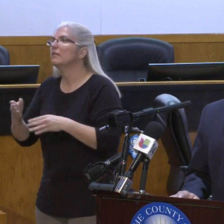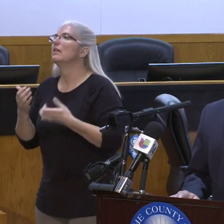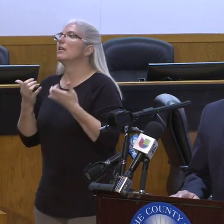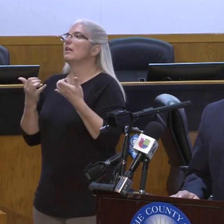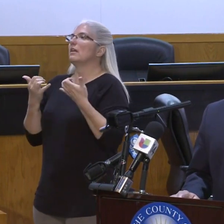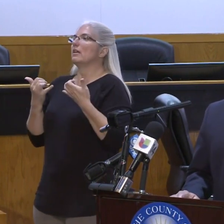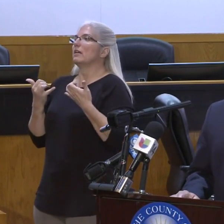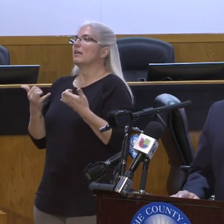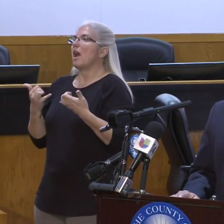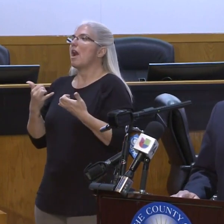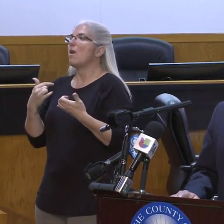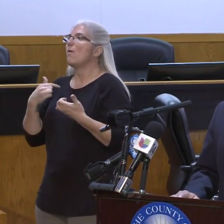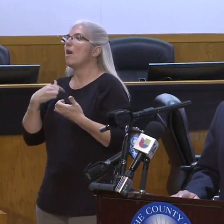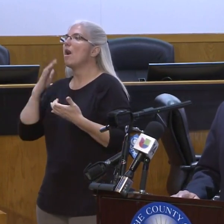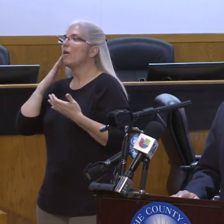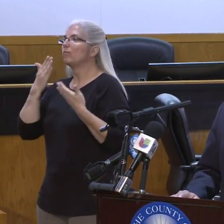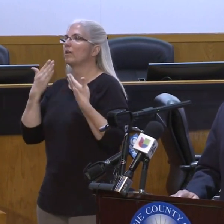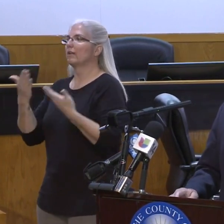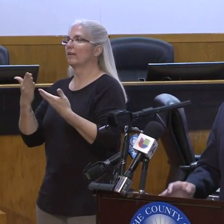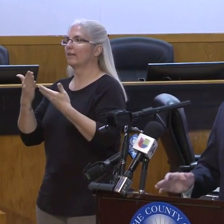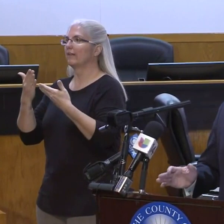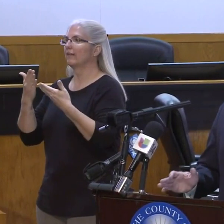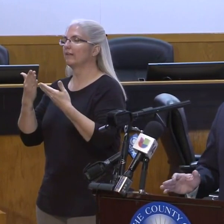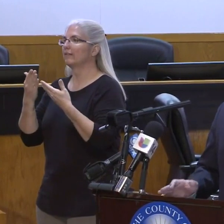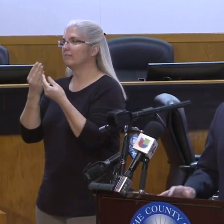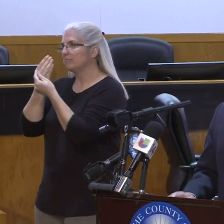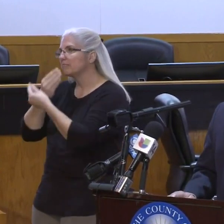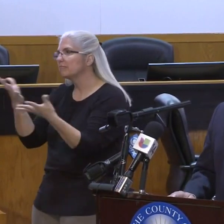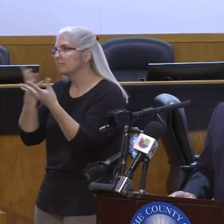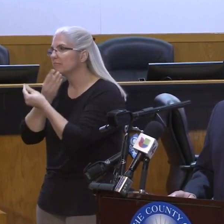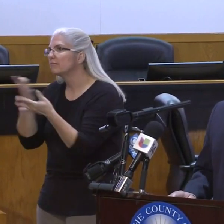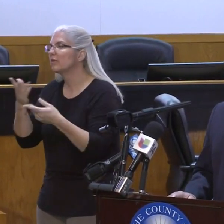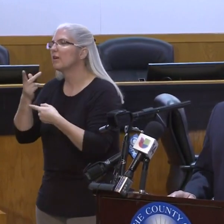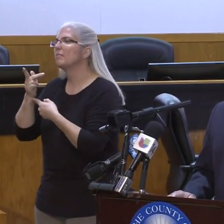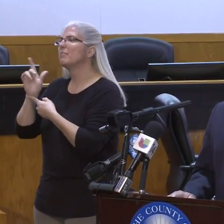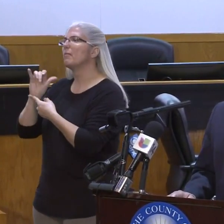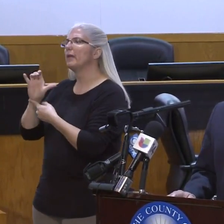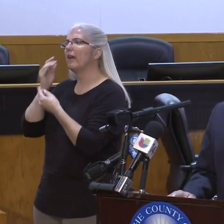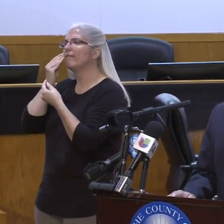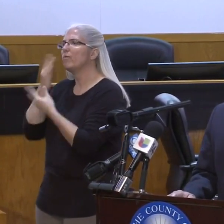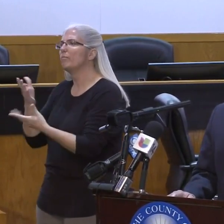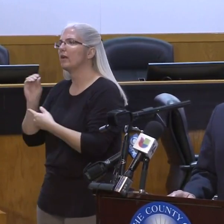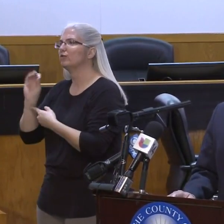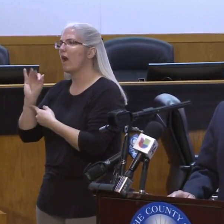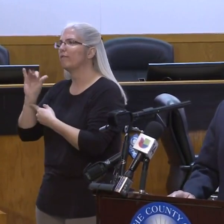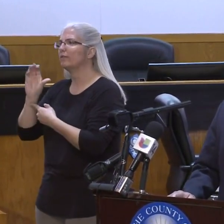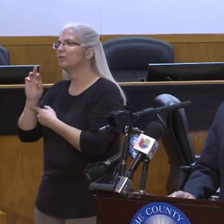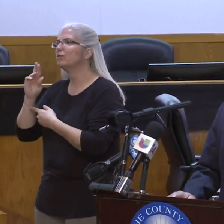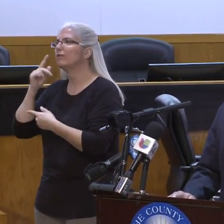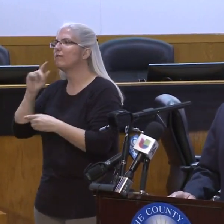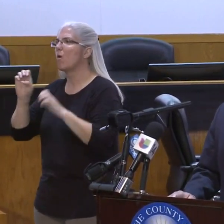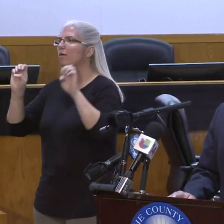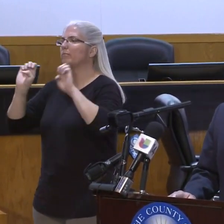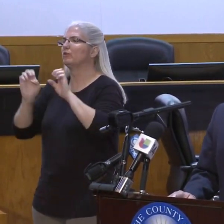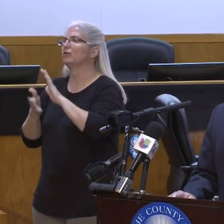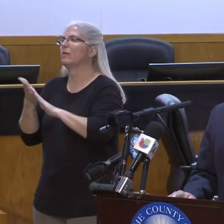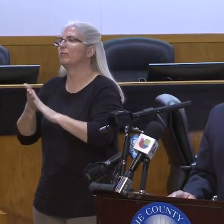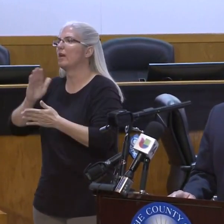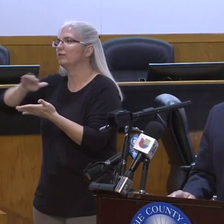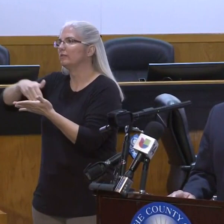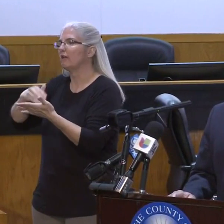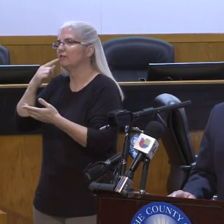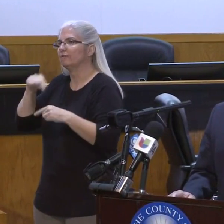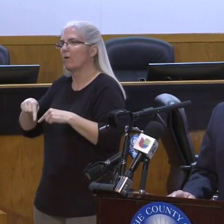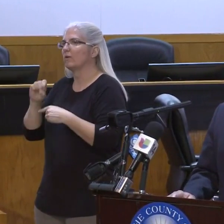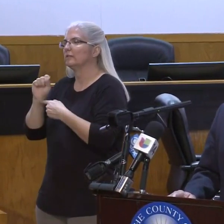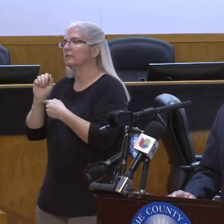playing the role of public information officer for the Emergency Operations Center for the county of Santa Clara. I want to thank